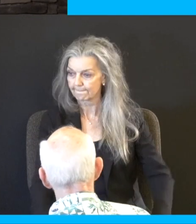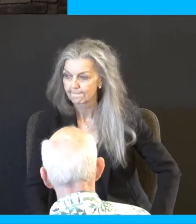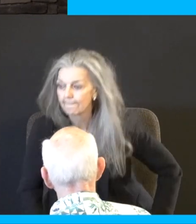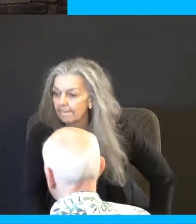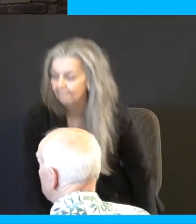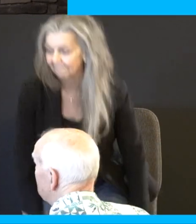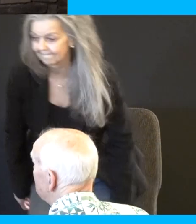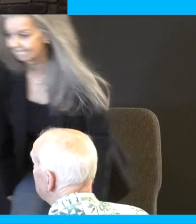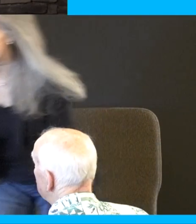What it does say